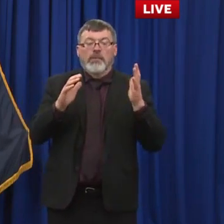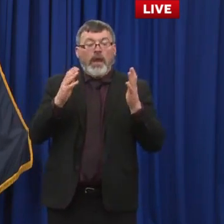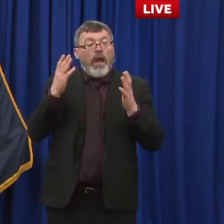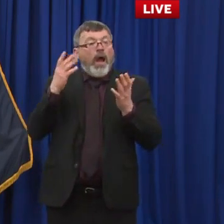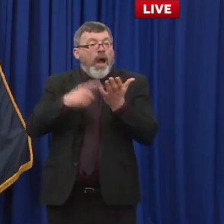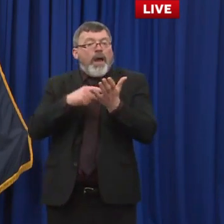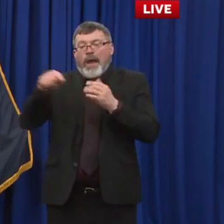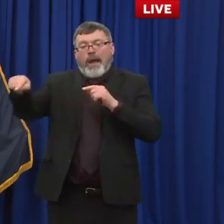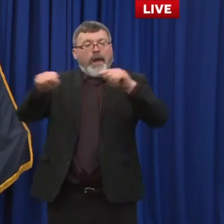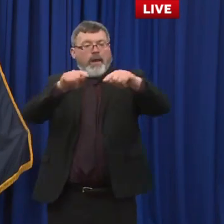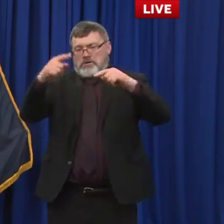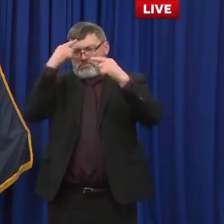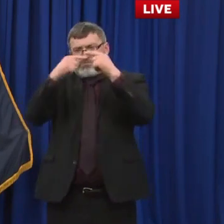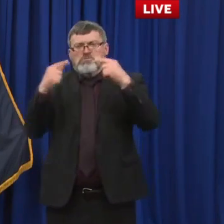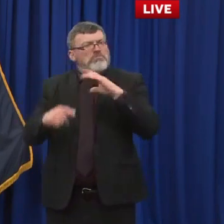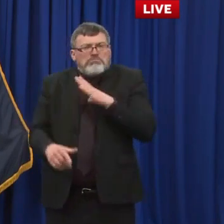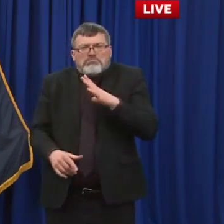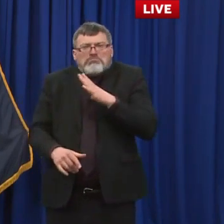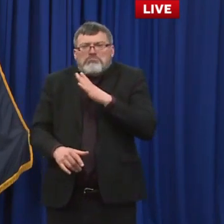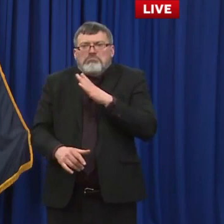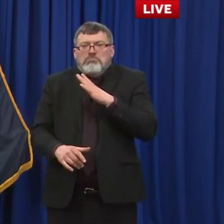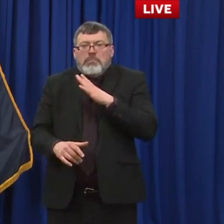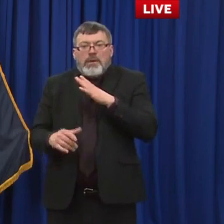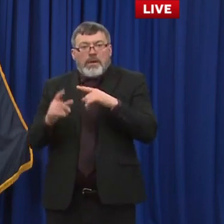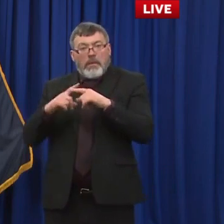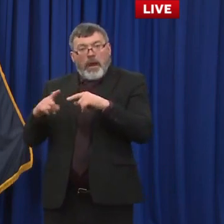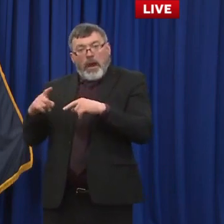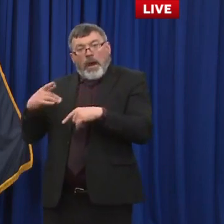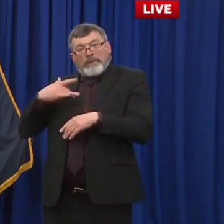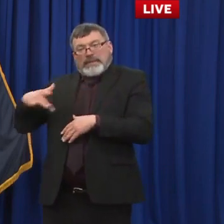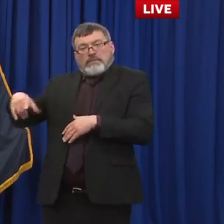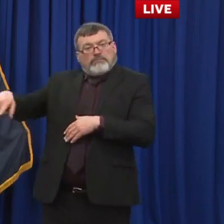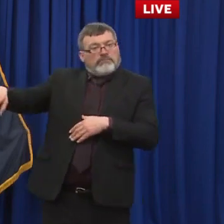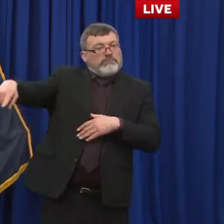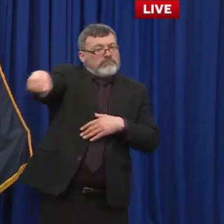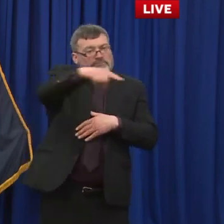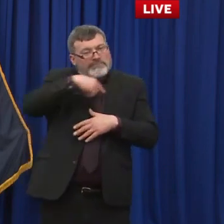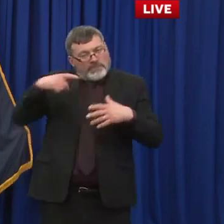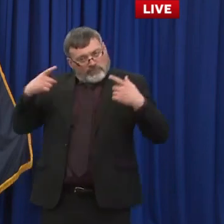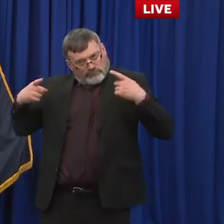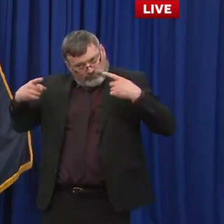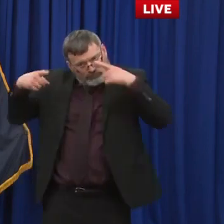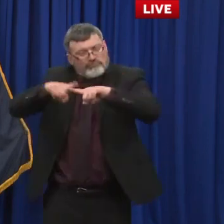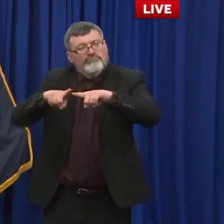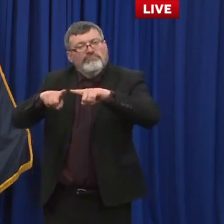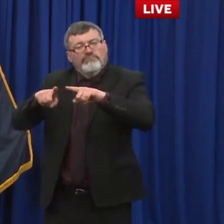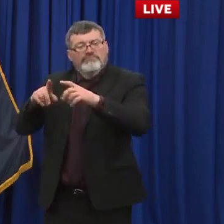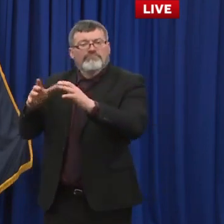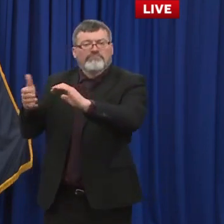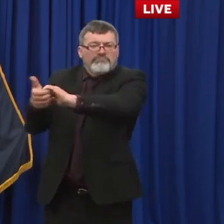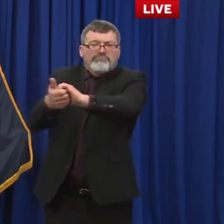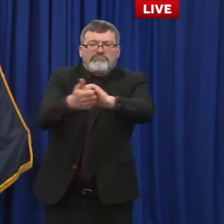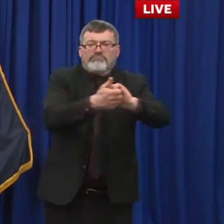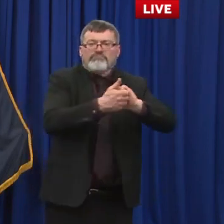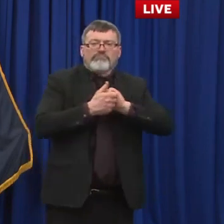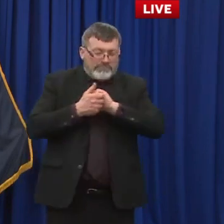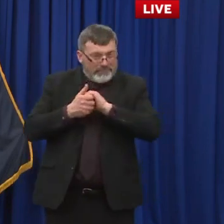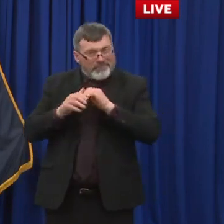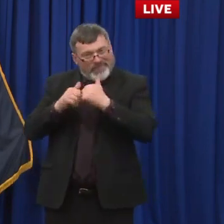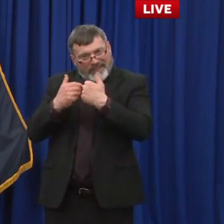dotting every t i think as a whole we've done a great job uh promoting these things talking about these things and going about it in the right way